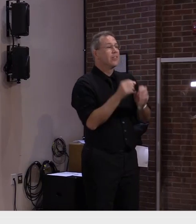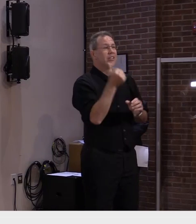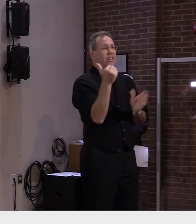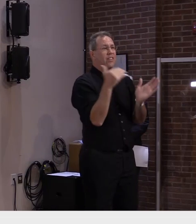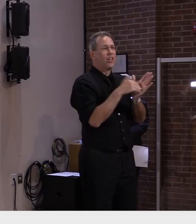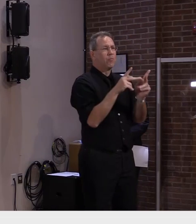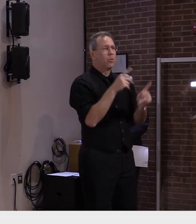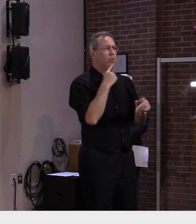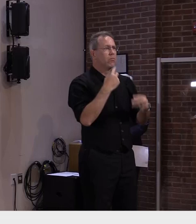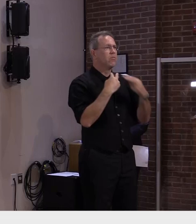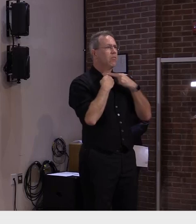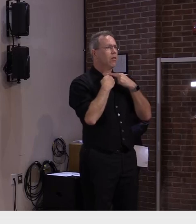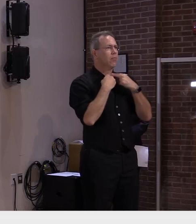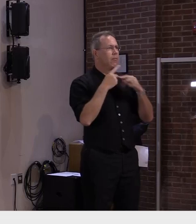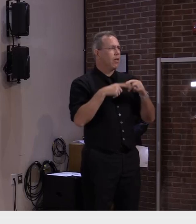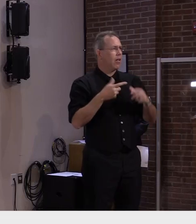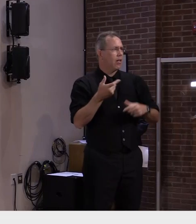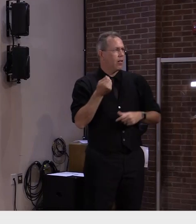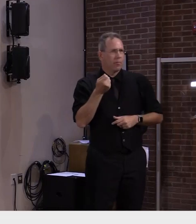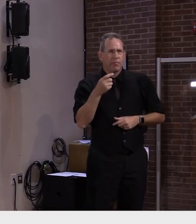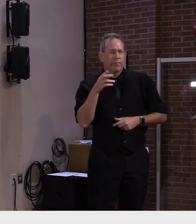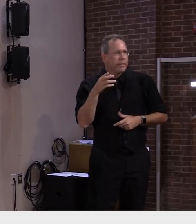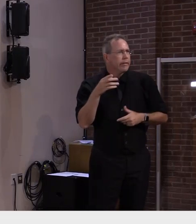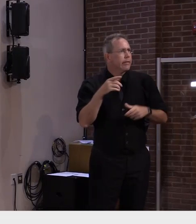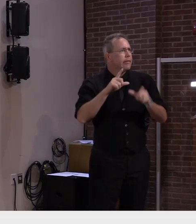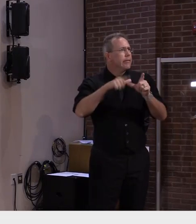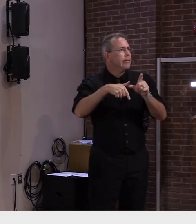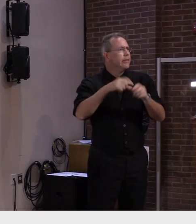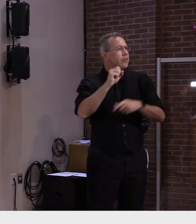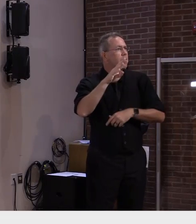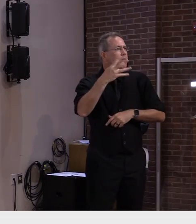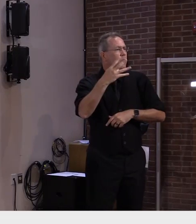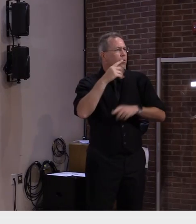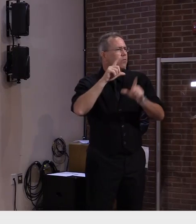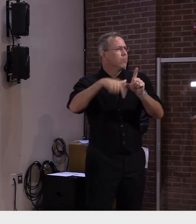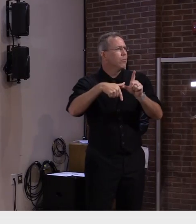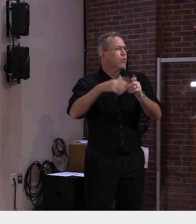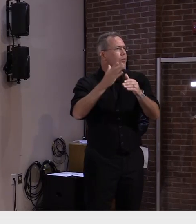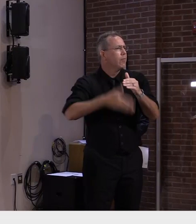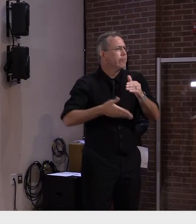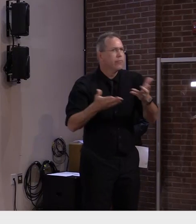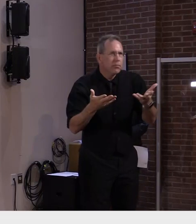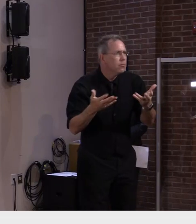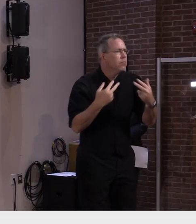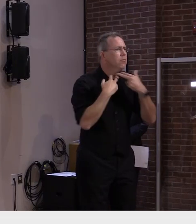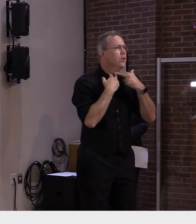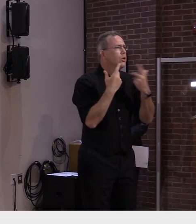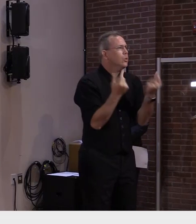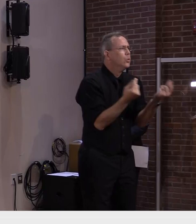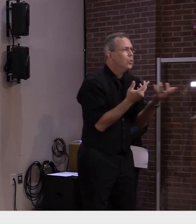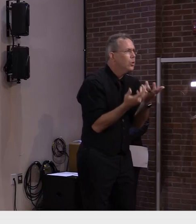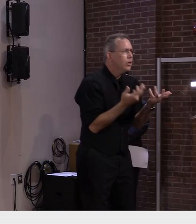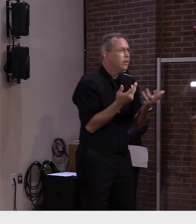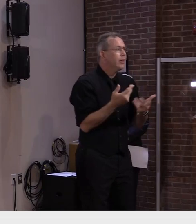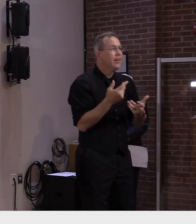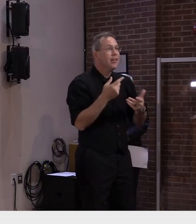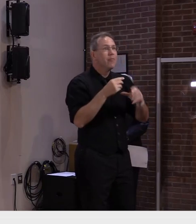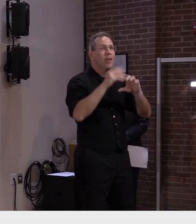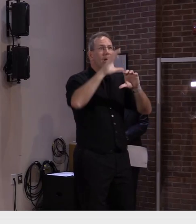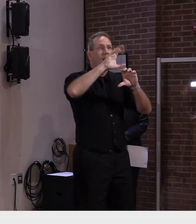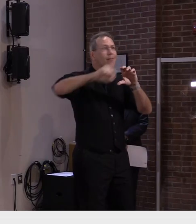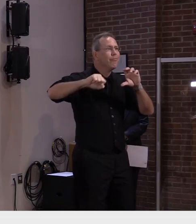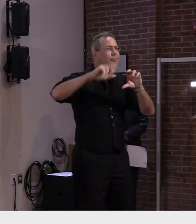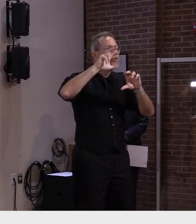after September 4th and all claimants will see a drop in their benefit amount when the three hundred dollar supplemental benefit goes away